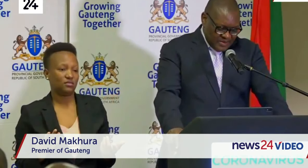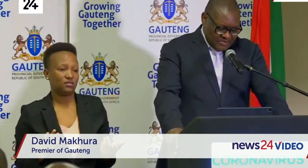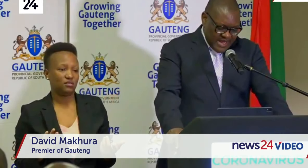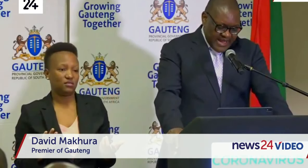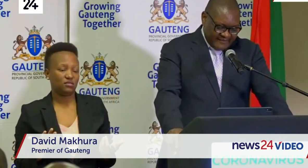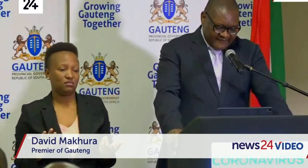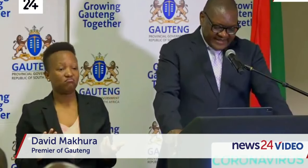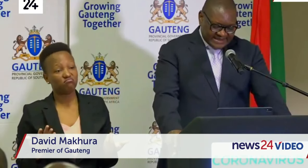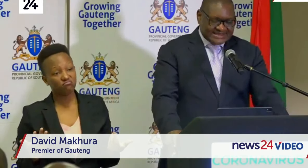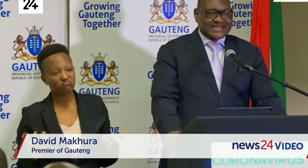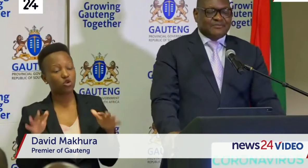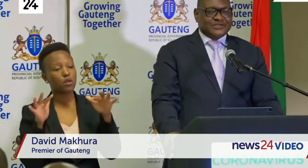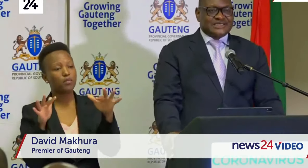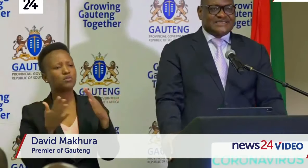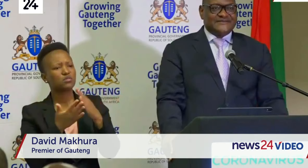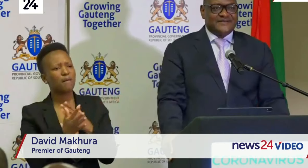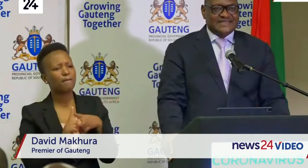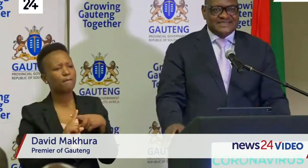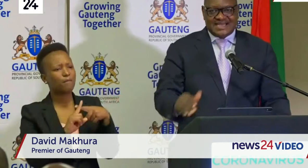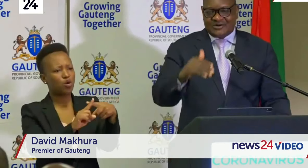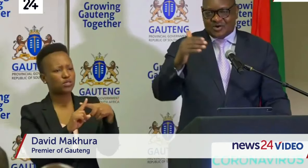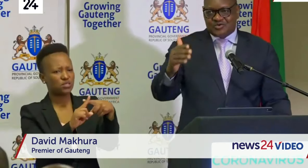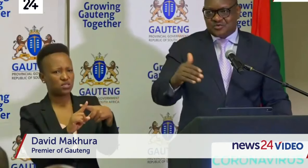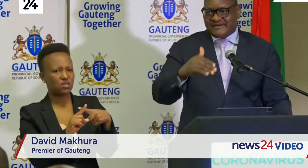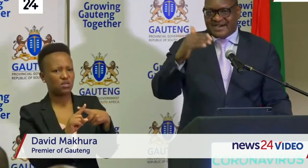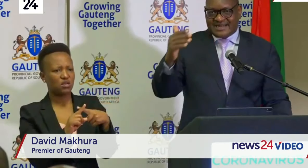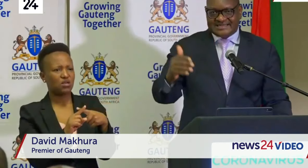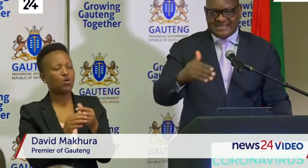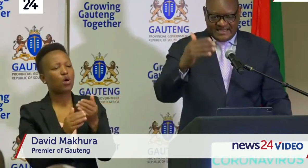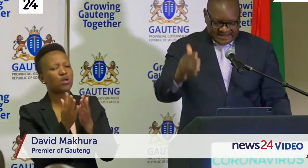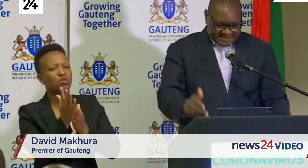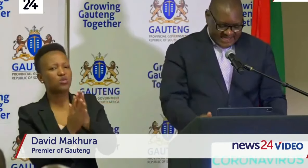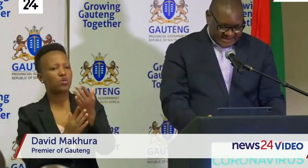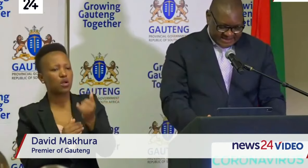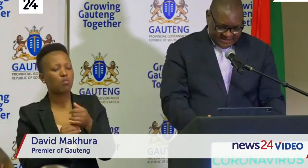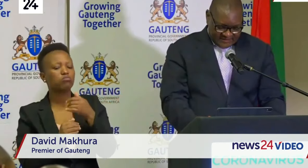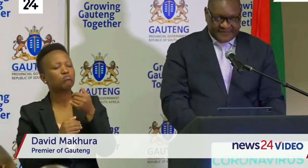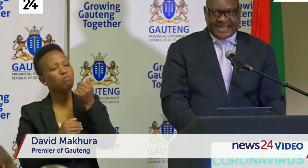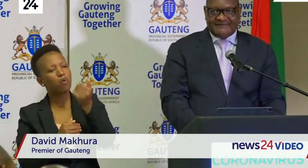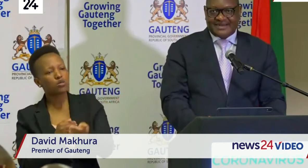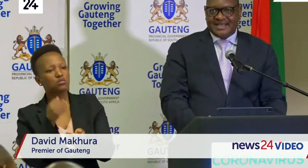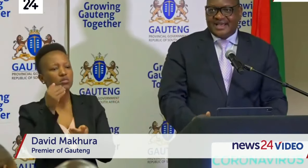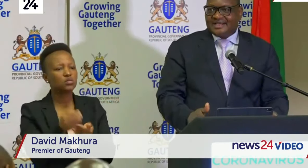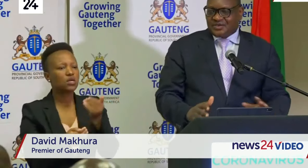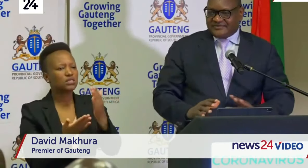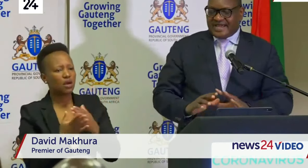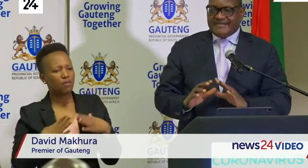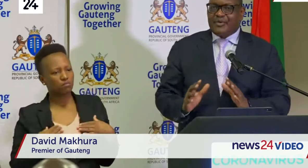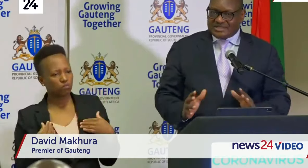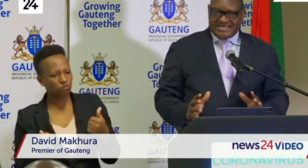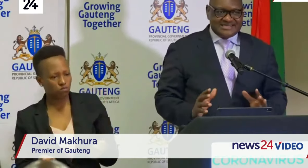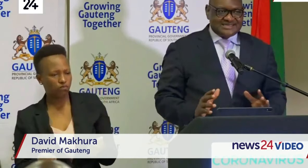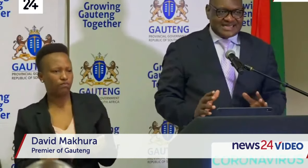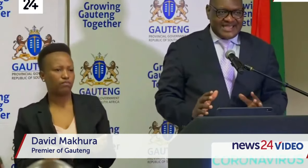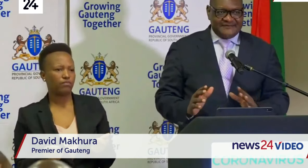may have tested positive as they are going through the various stages of recovery. So it's very